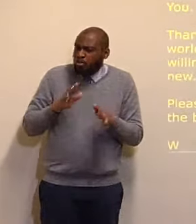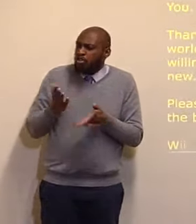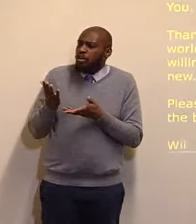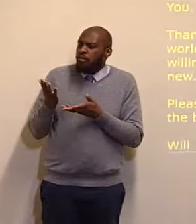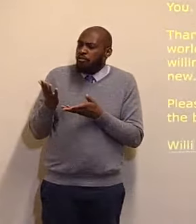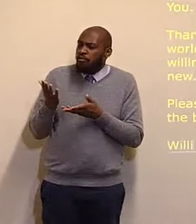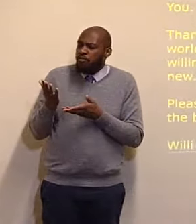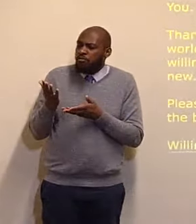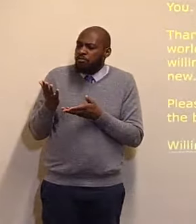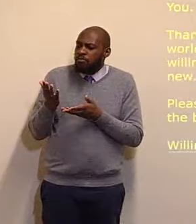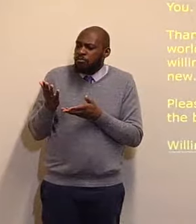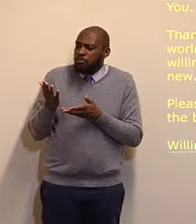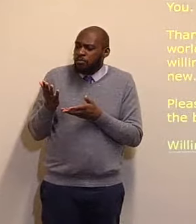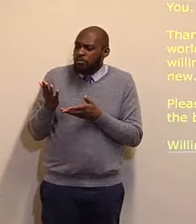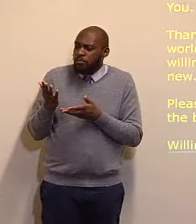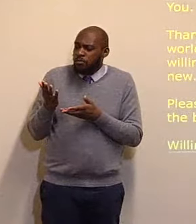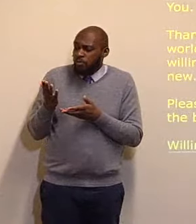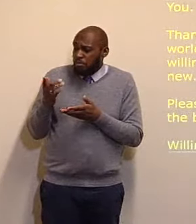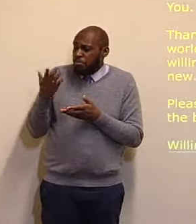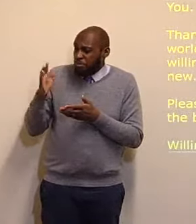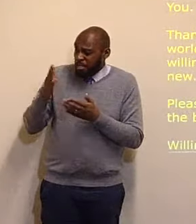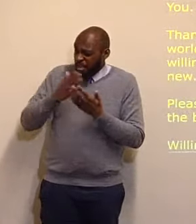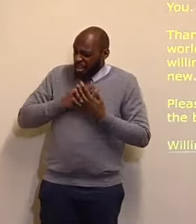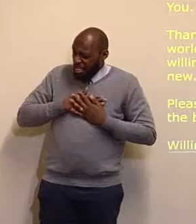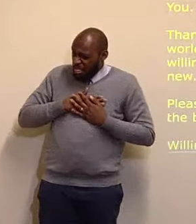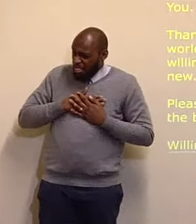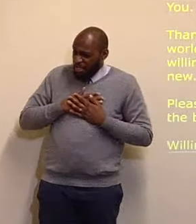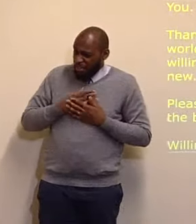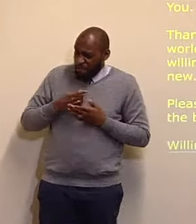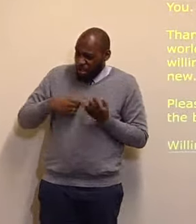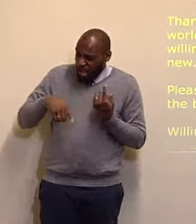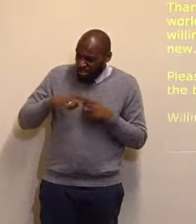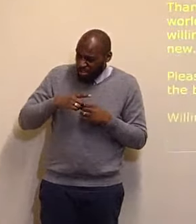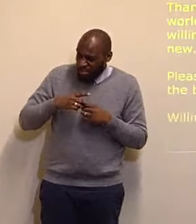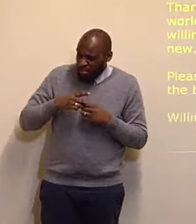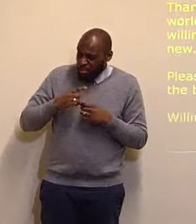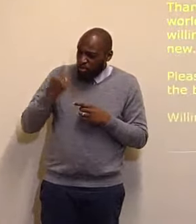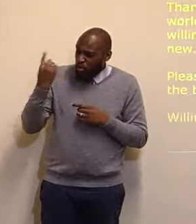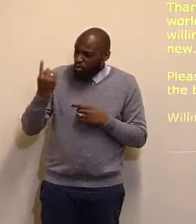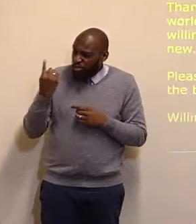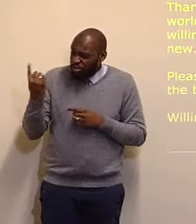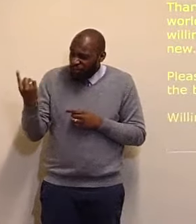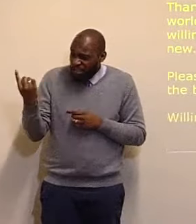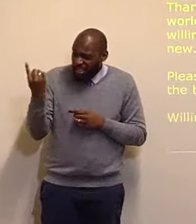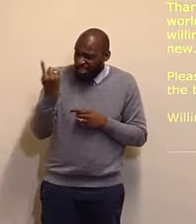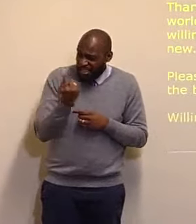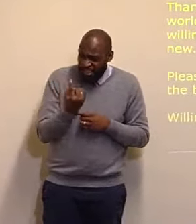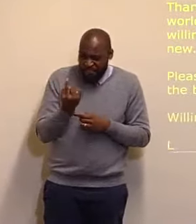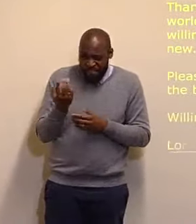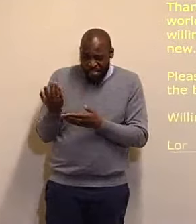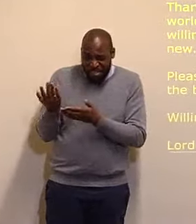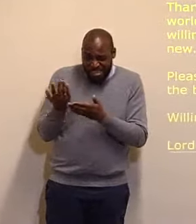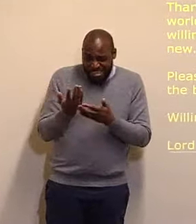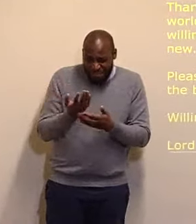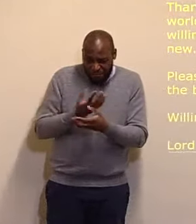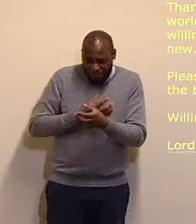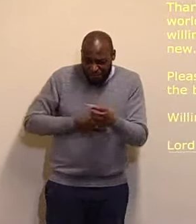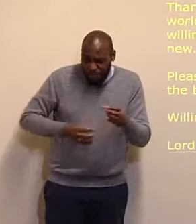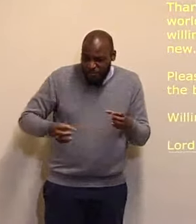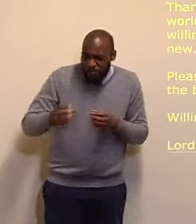our God, who loved us, and gave himself for us. O Lord, we come to pray for all the children, that are